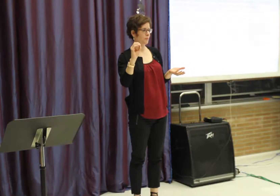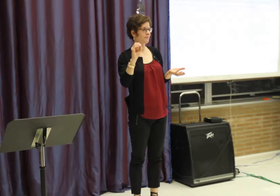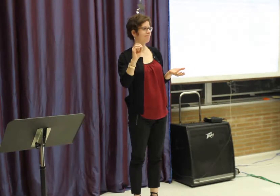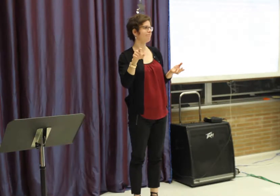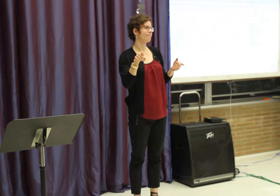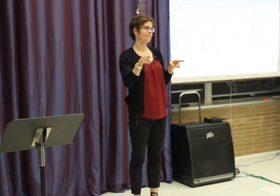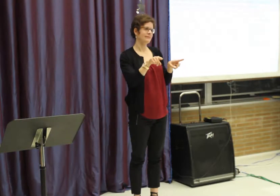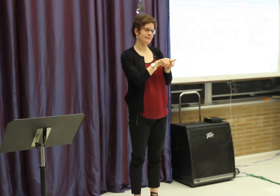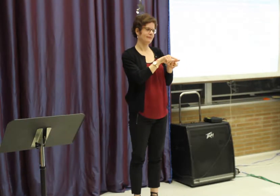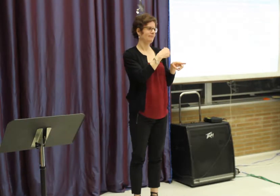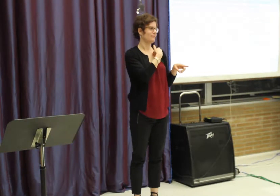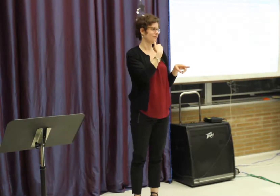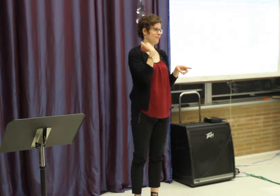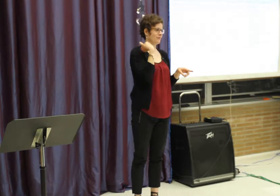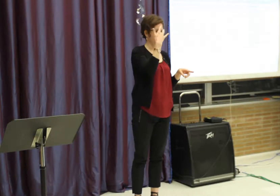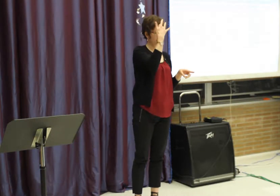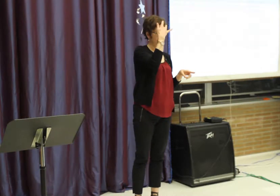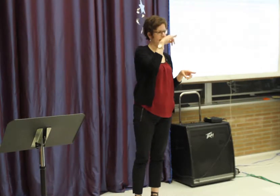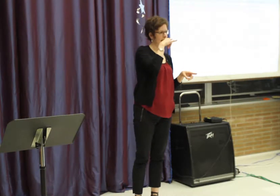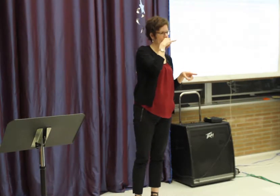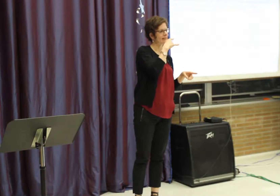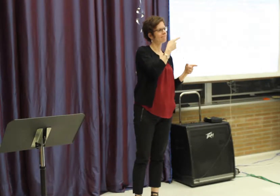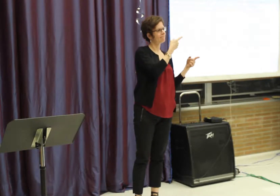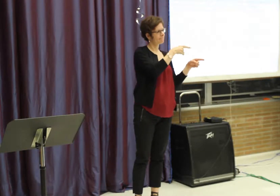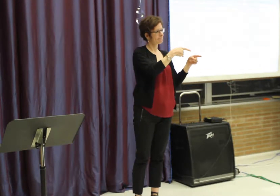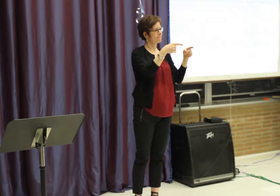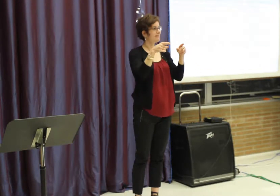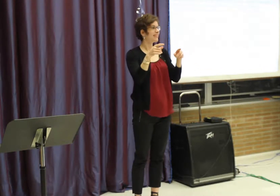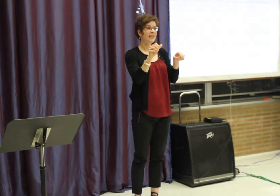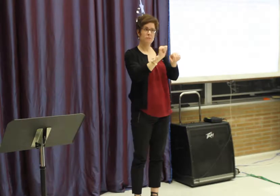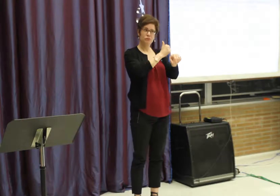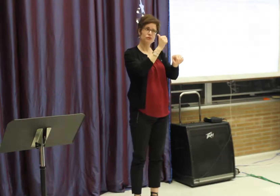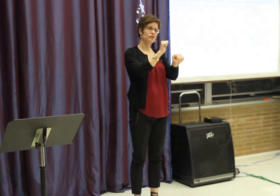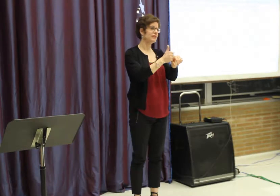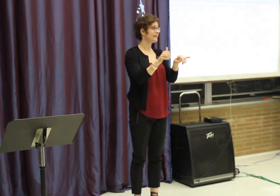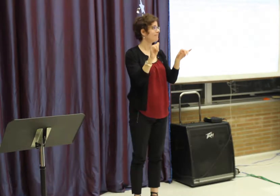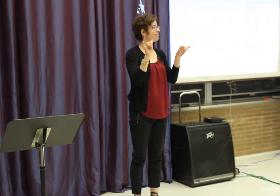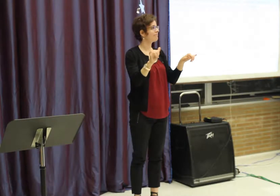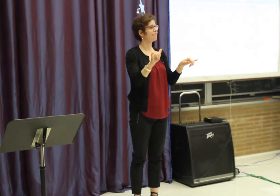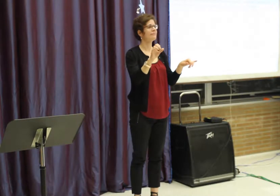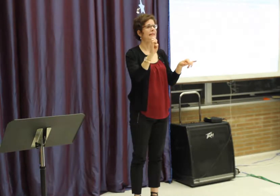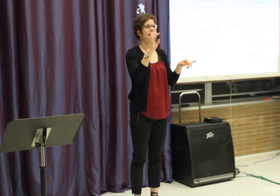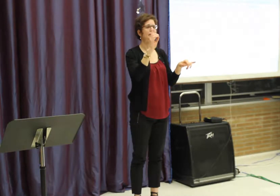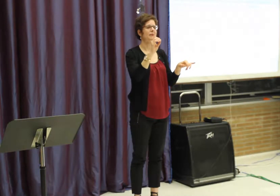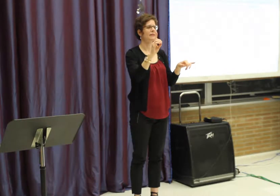Here in Ottawa, have CHEO, the Children's Hospital of Eastern Ontario, as well as SickKids in Toronto.